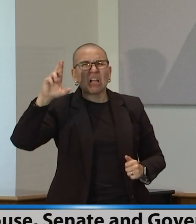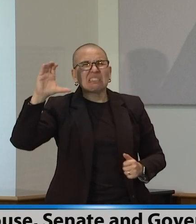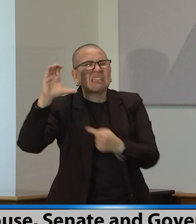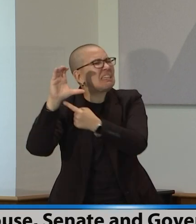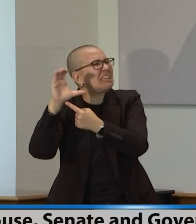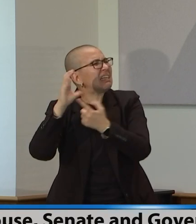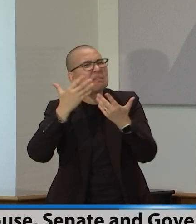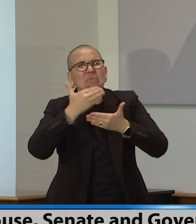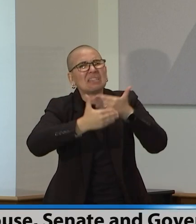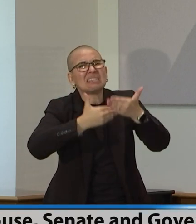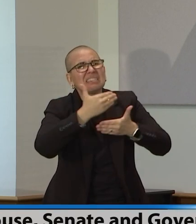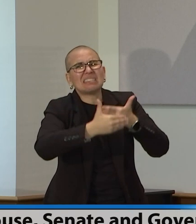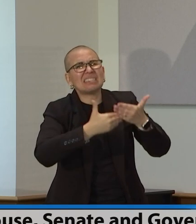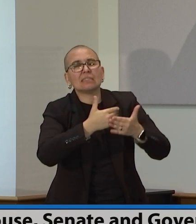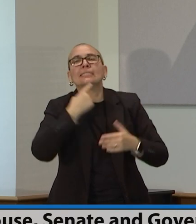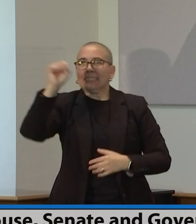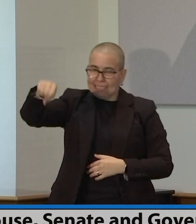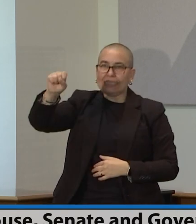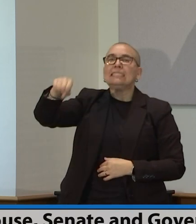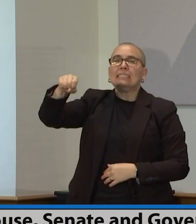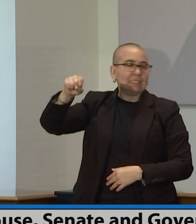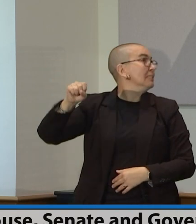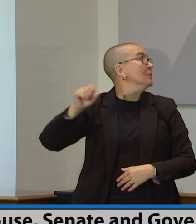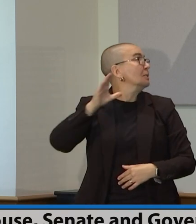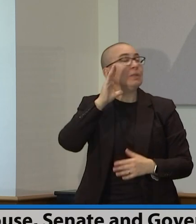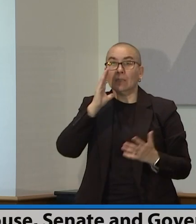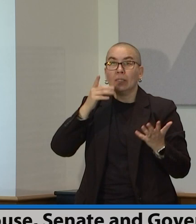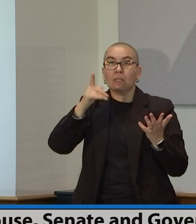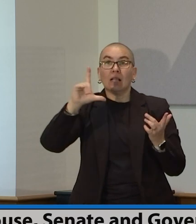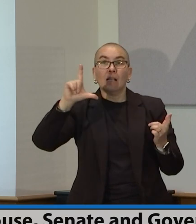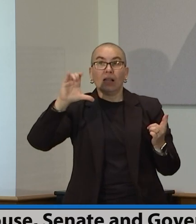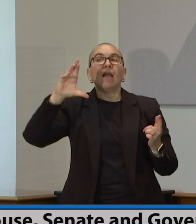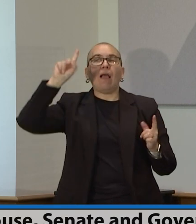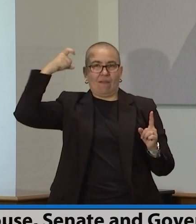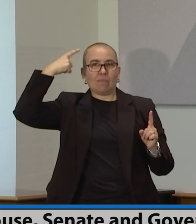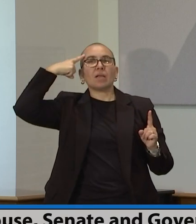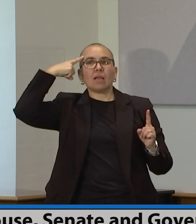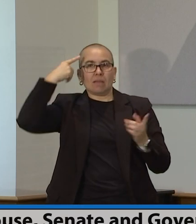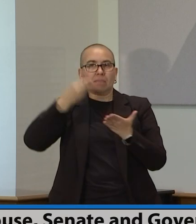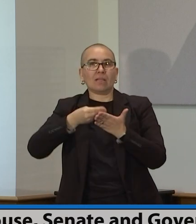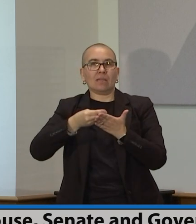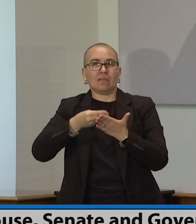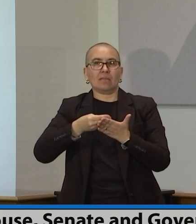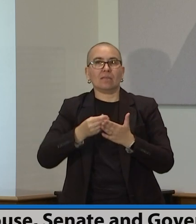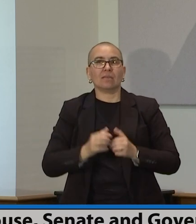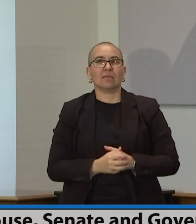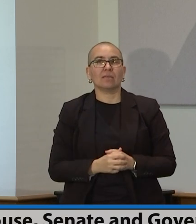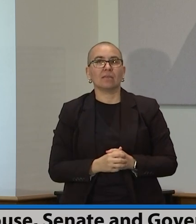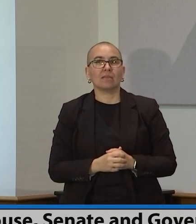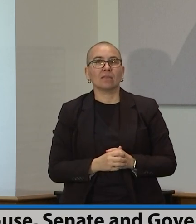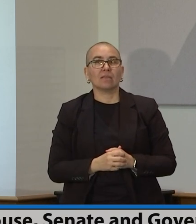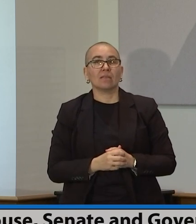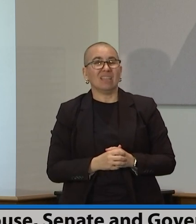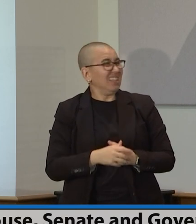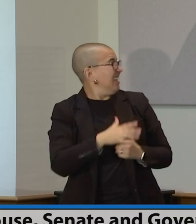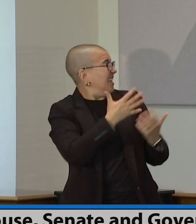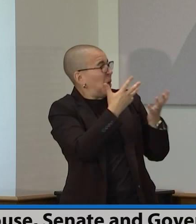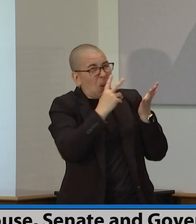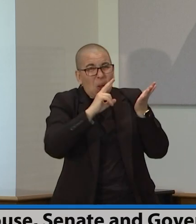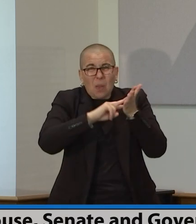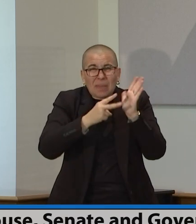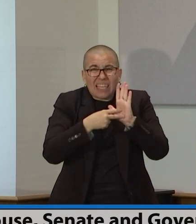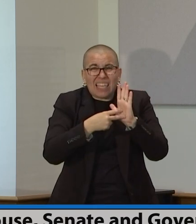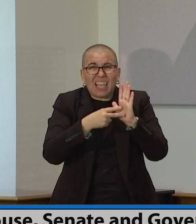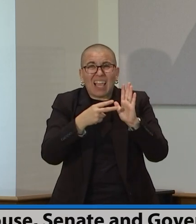LCRC. Okay. And then the, so the, the also notice that you leave some unfund, unspent, uh, ARPA money in the second year of the